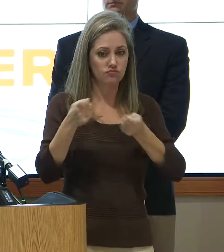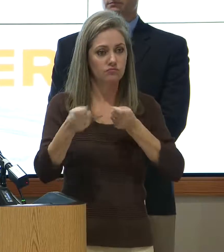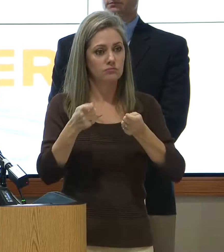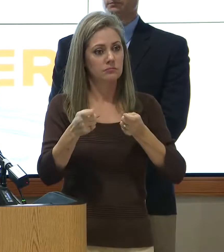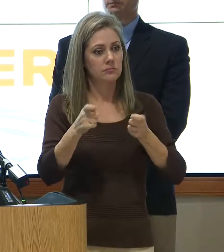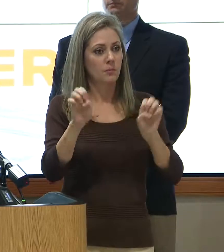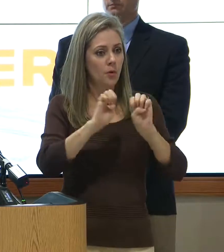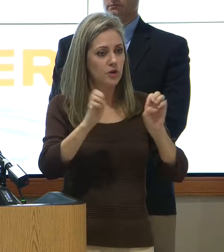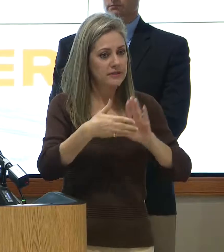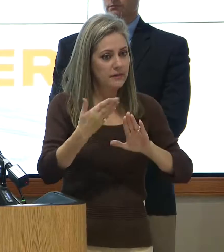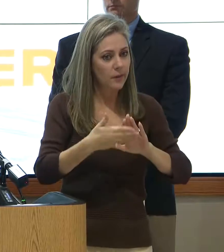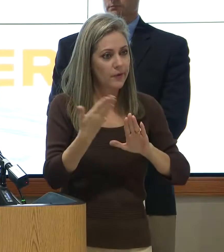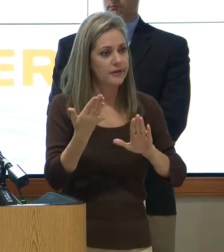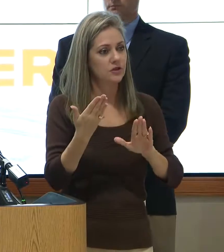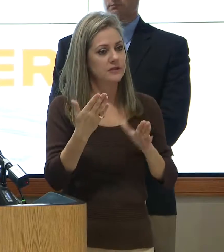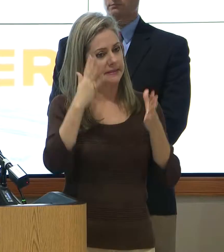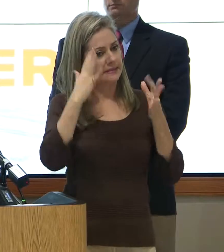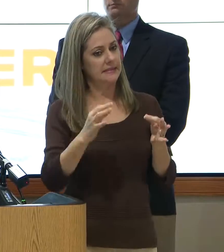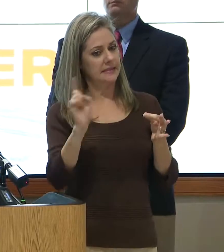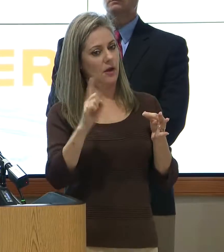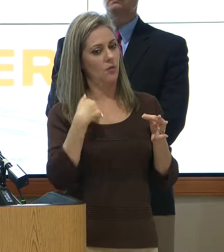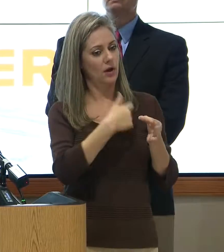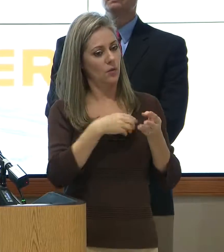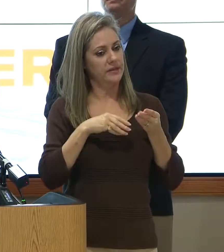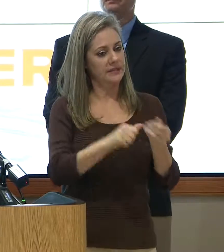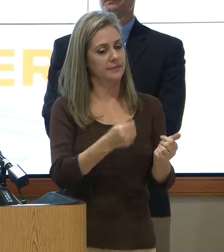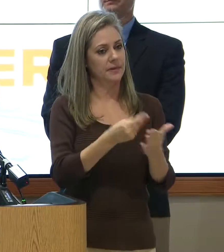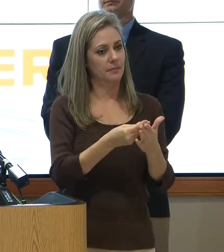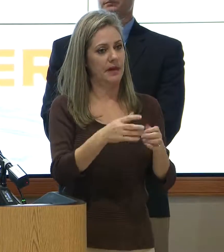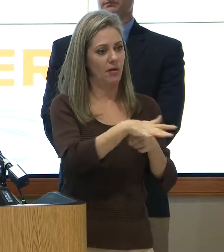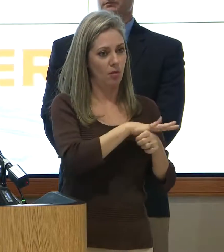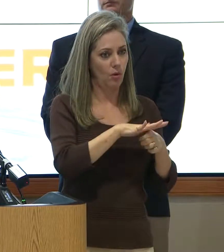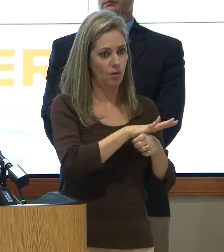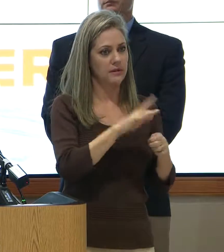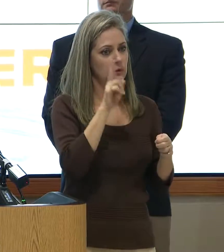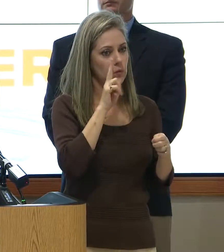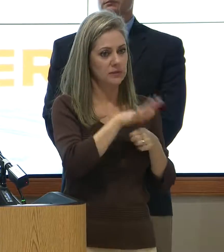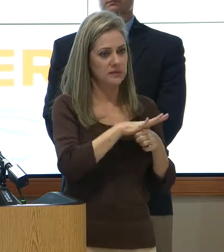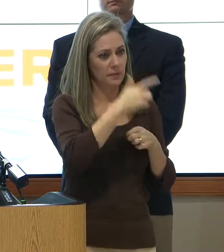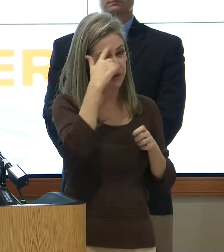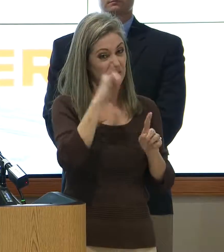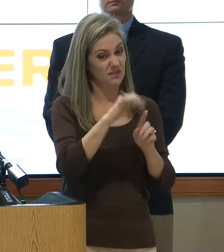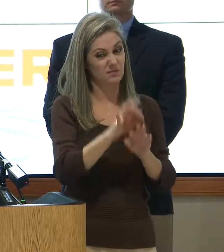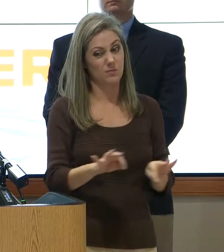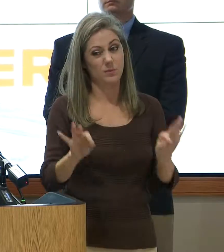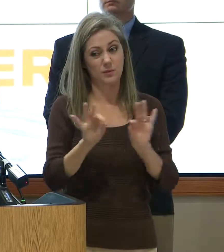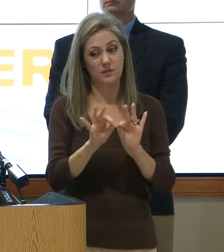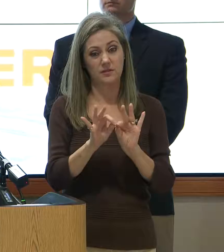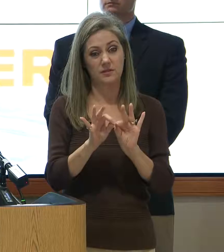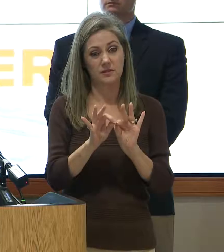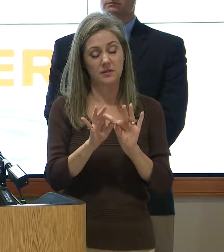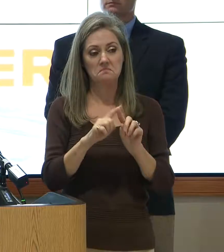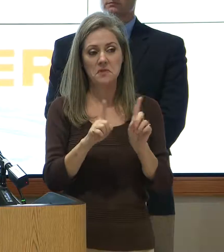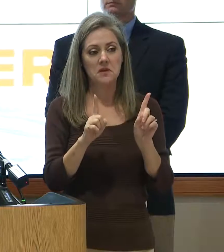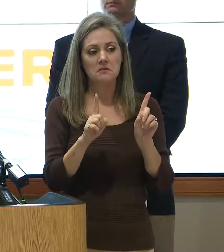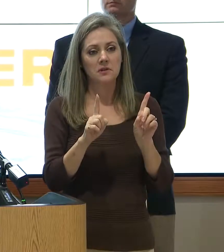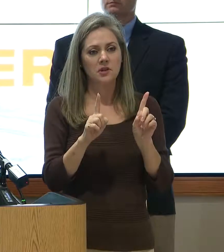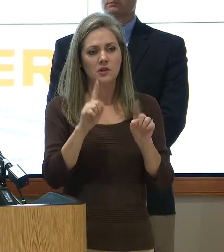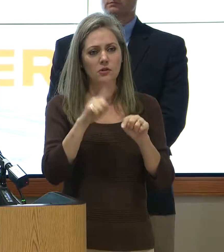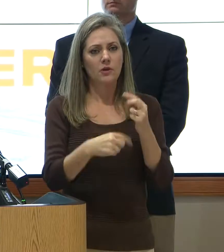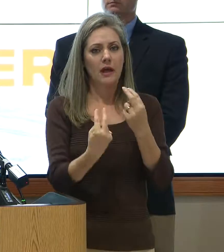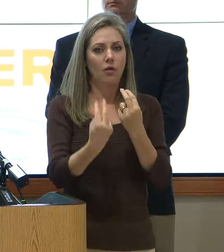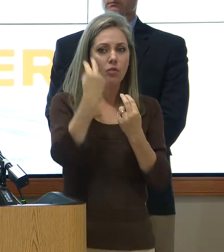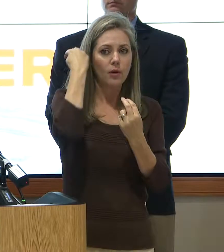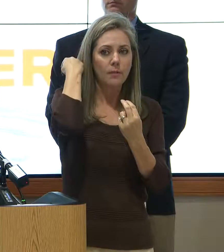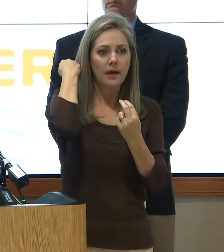decide where it's best to spend our money locally because that's going to be a key piece. But, no, nobody could look back